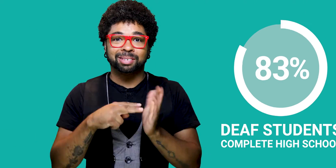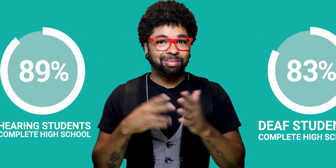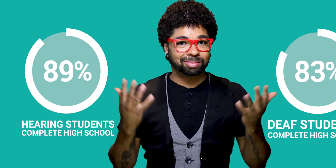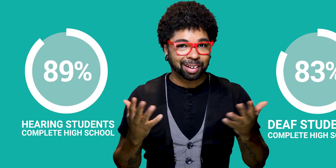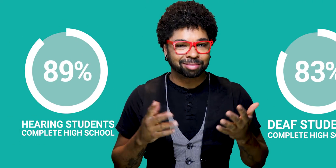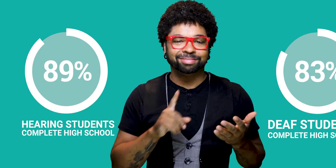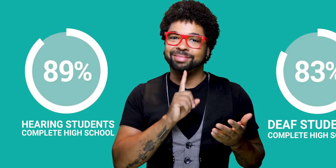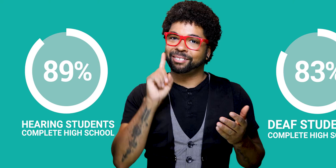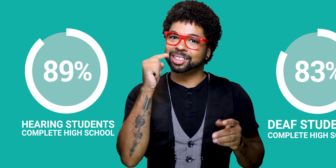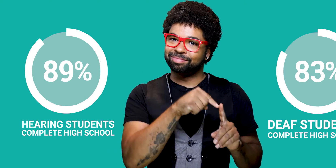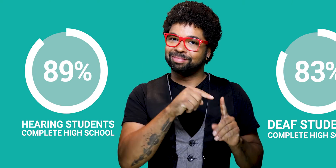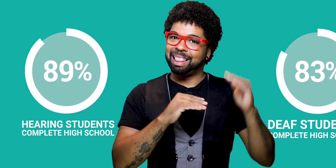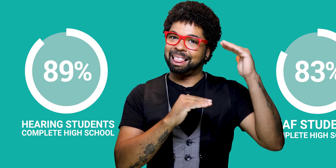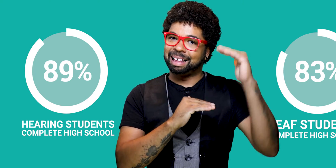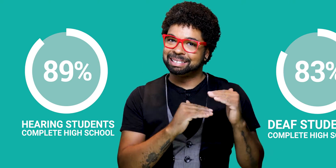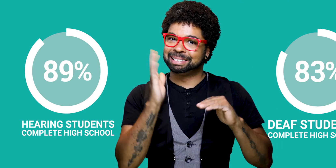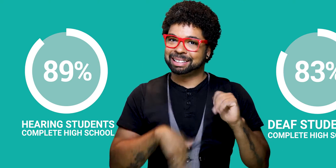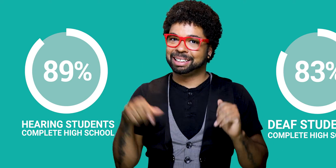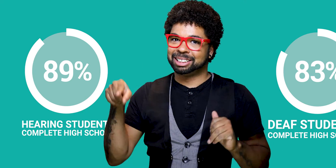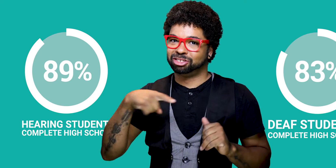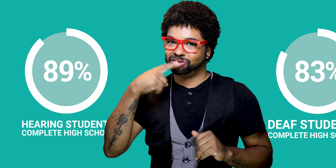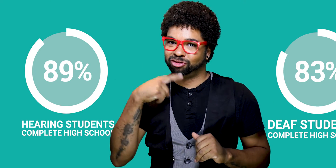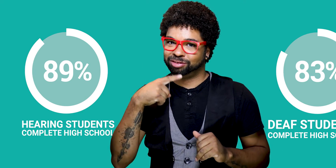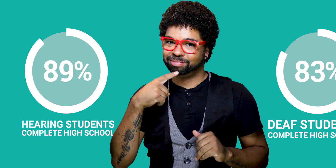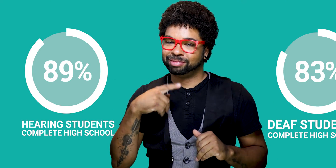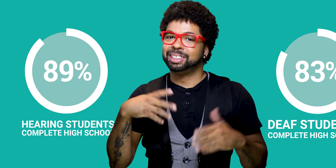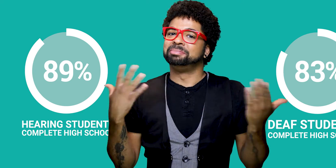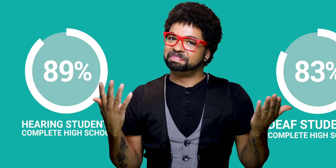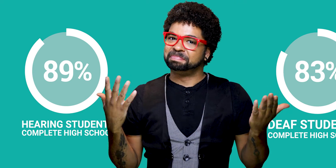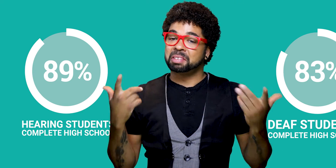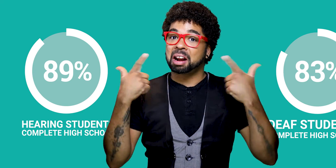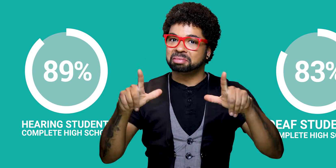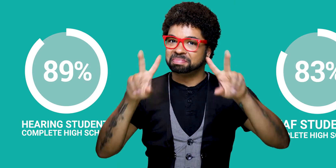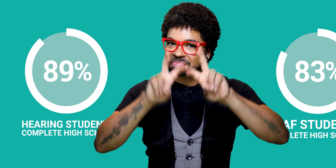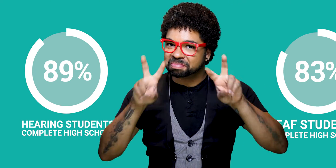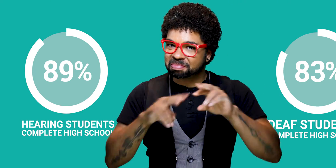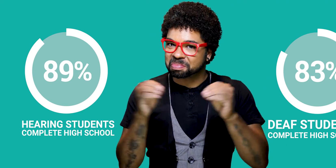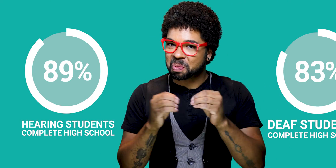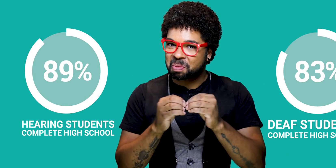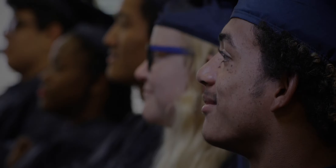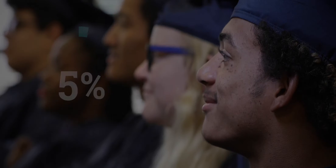for Deaf students, which means we're seeing less Deaf people complete high school. Let's take a more in-depth look.